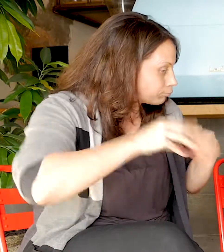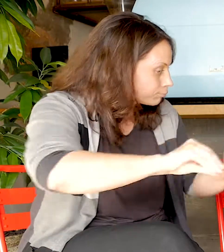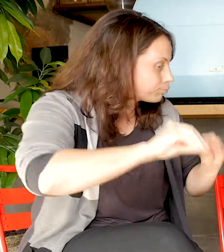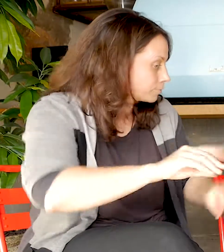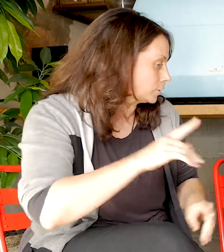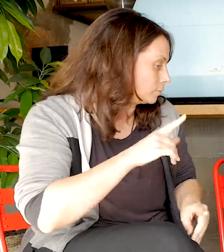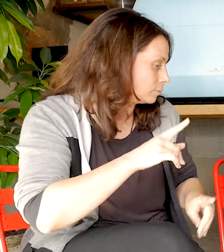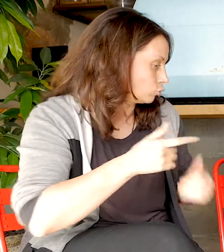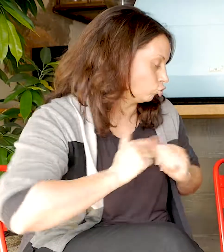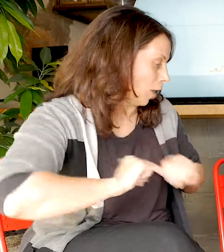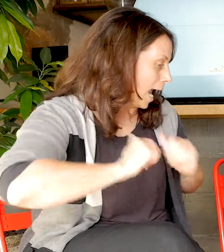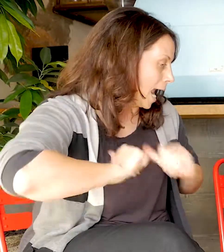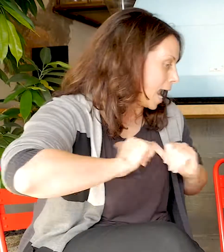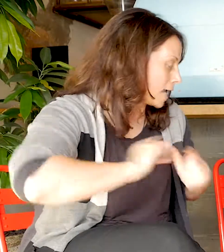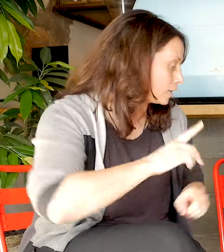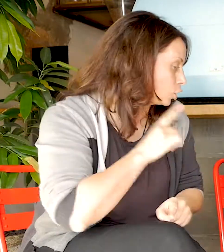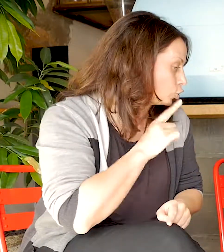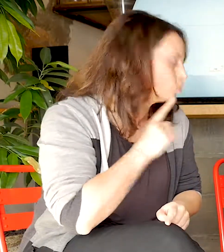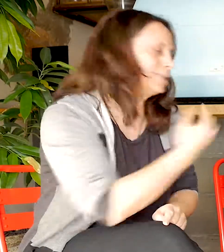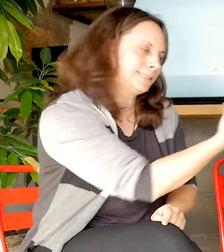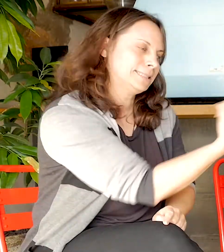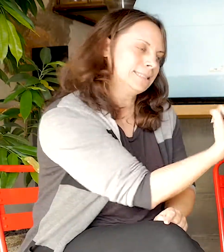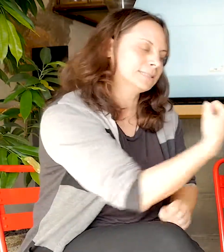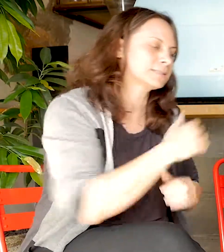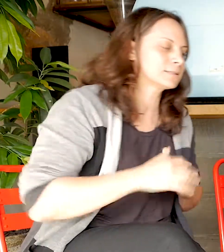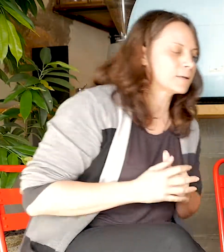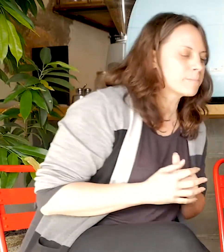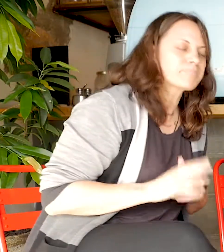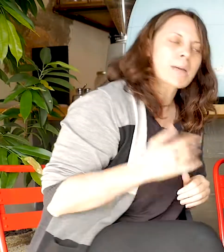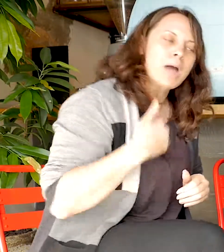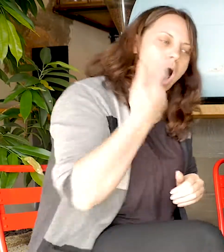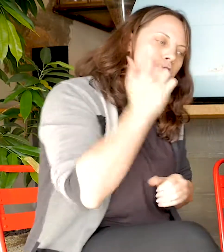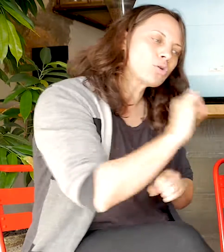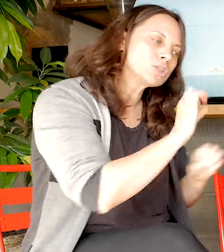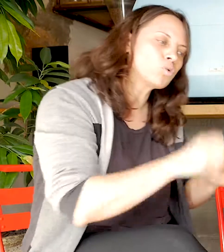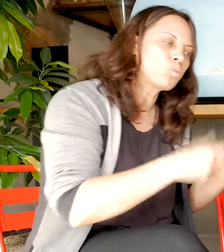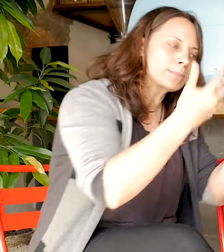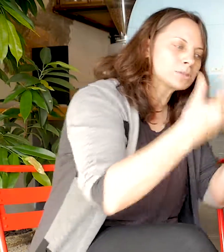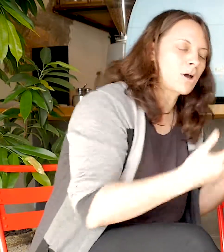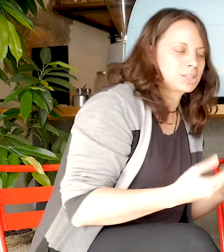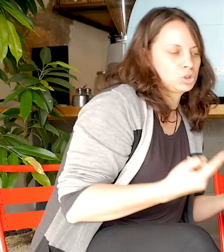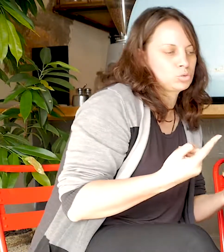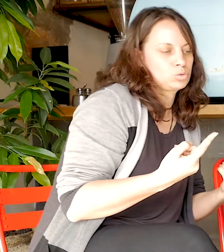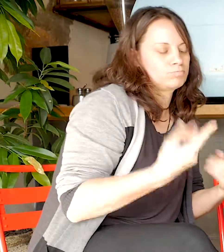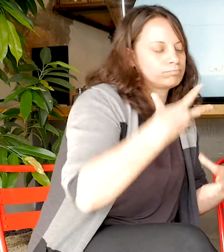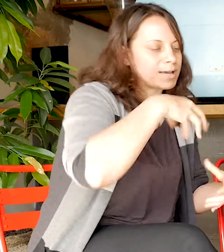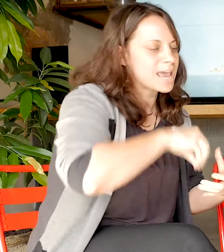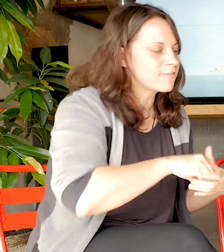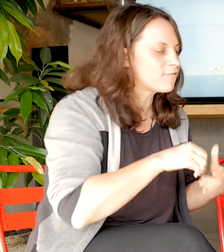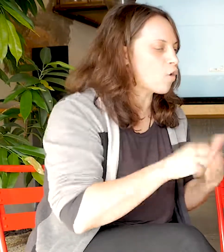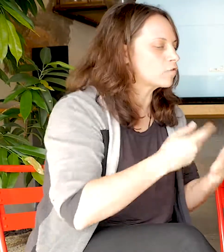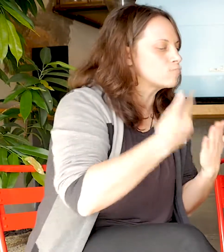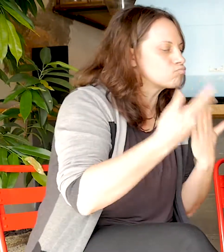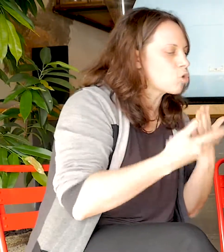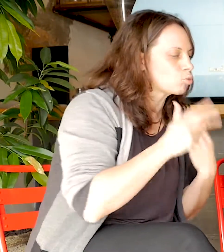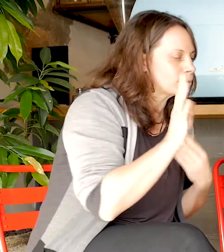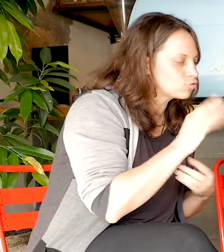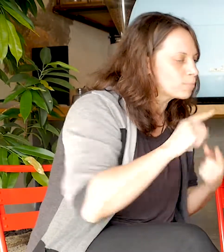yep. To talk to me a bit, I mean, I noticed on the website, you know, you're obviously involved in programs in schools and in organisations, sort of within the business community,